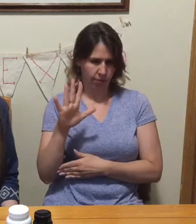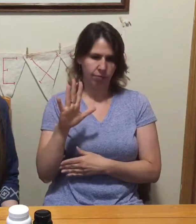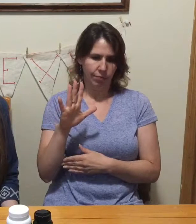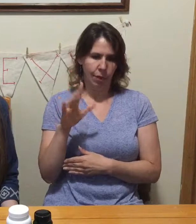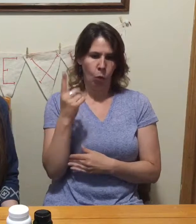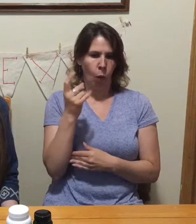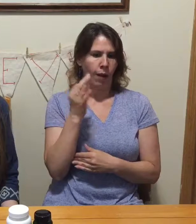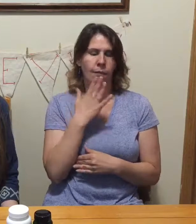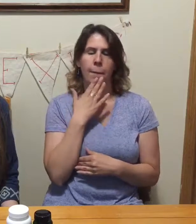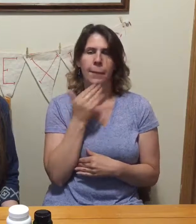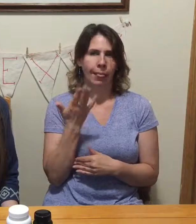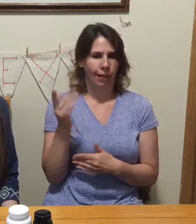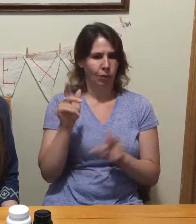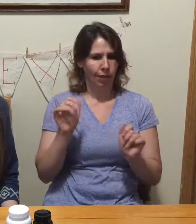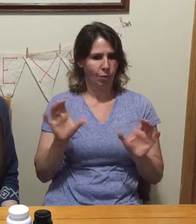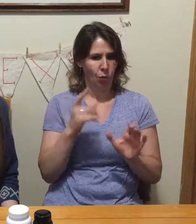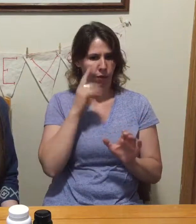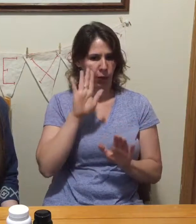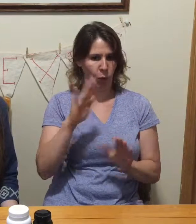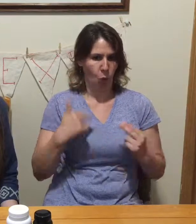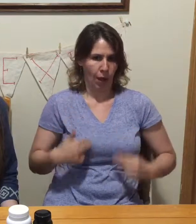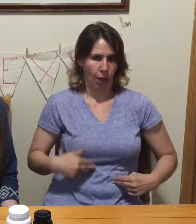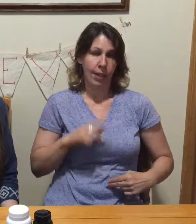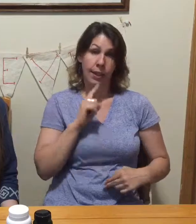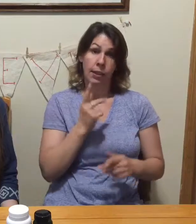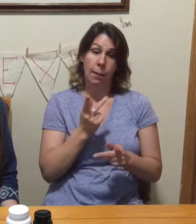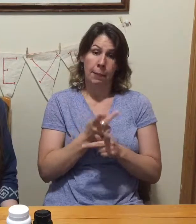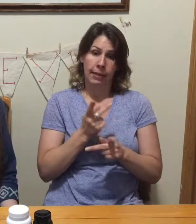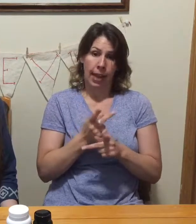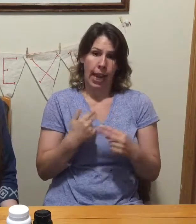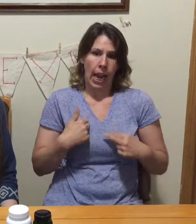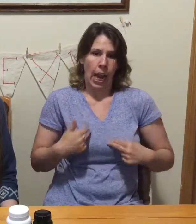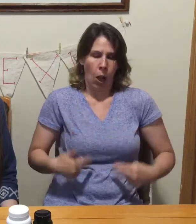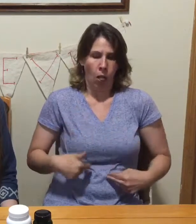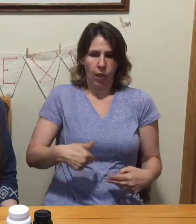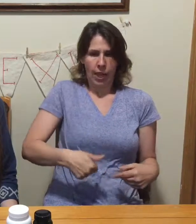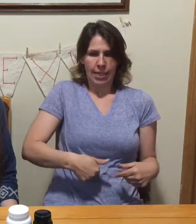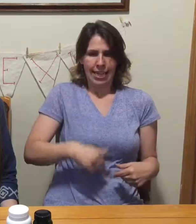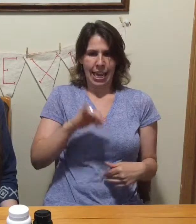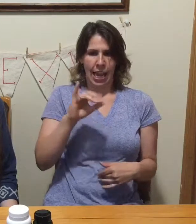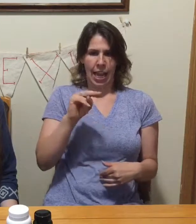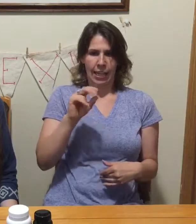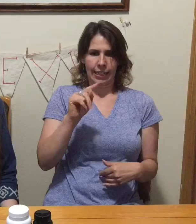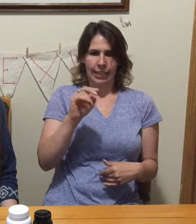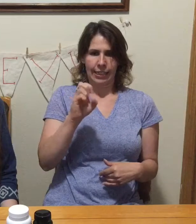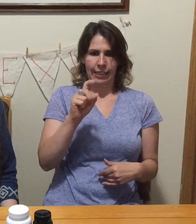One of the best things you can do for your health is maintain a healthy intestinal system.